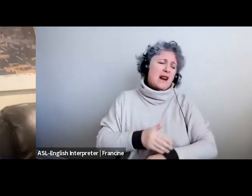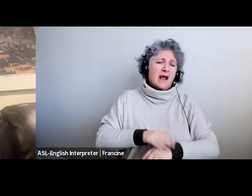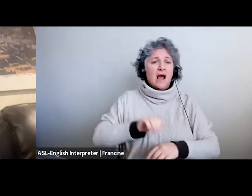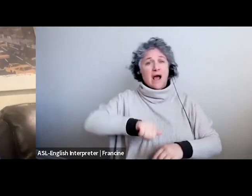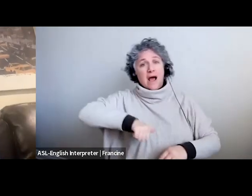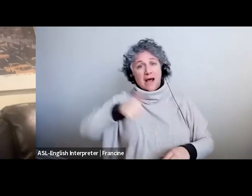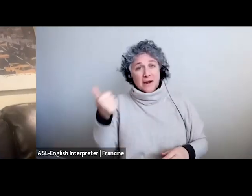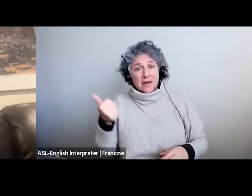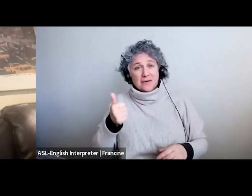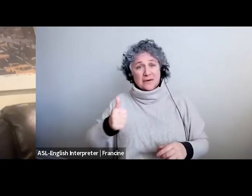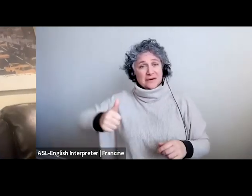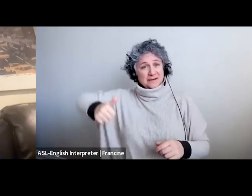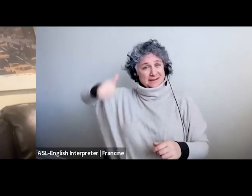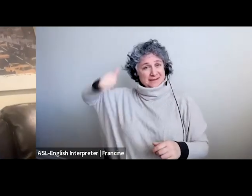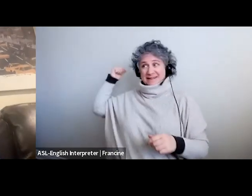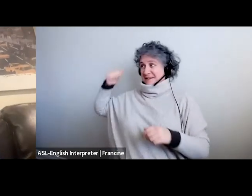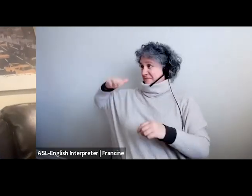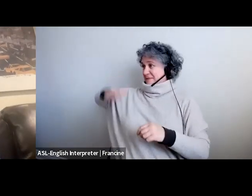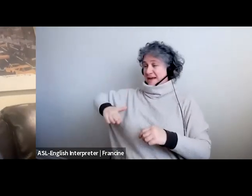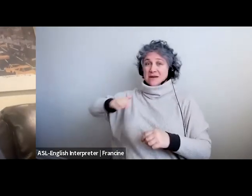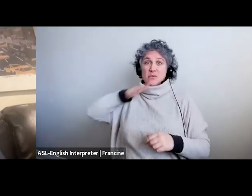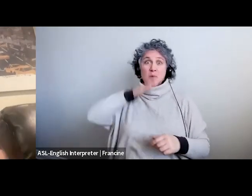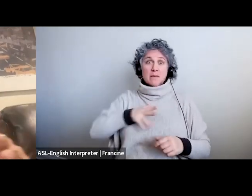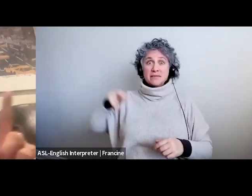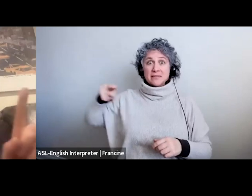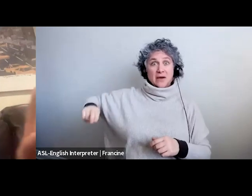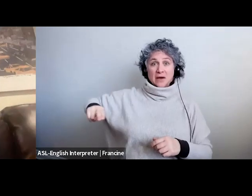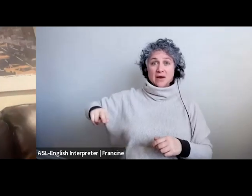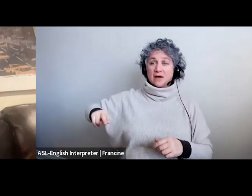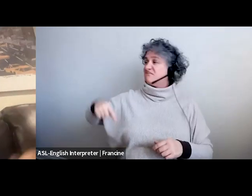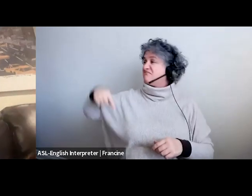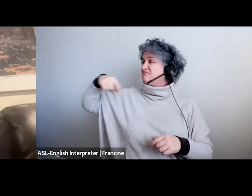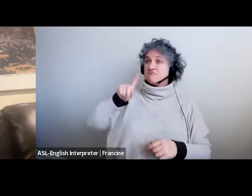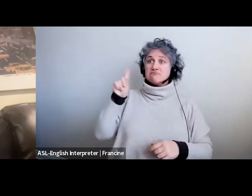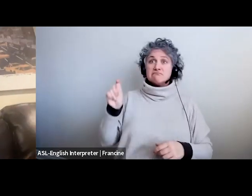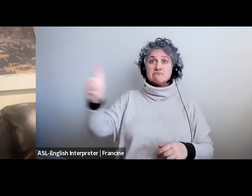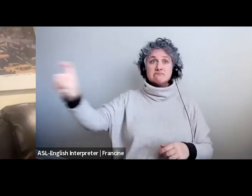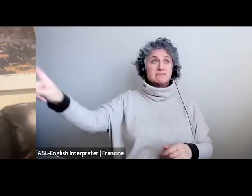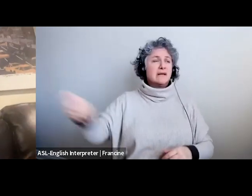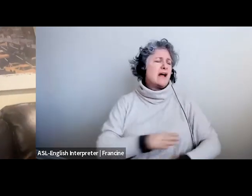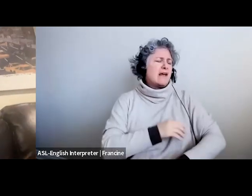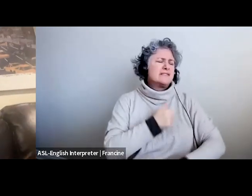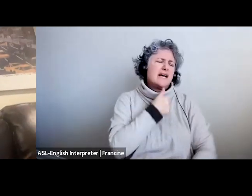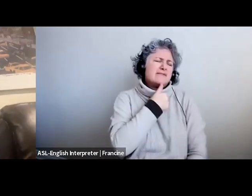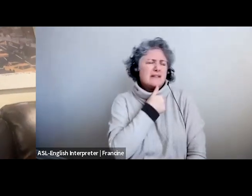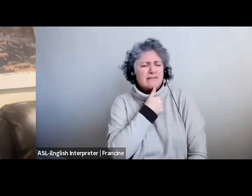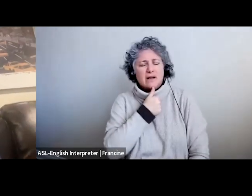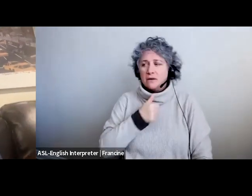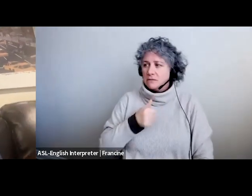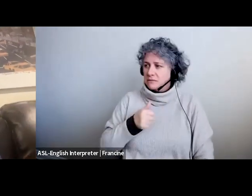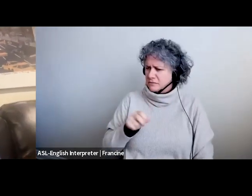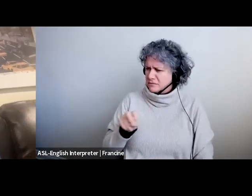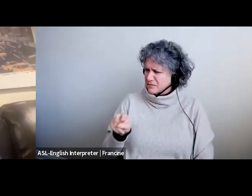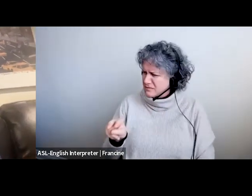with a girl laying in it and at one point she got up and exited the frame and i realized oh that really was a person